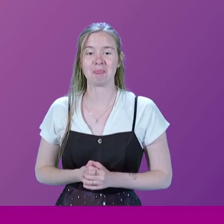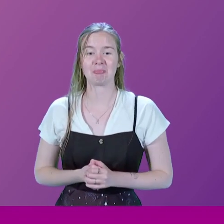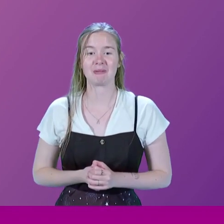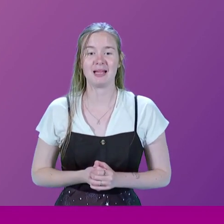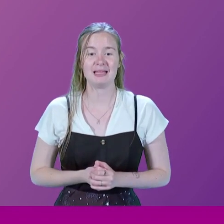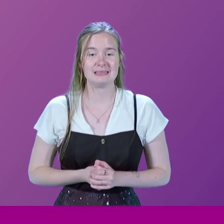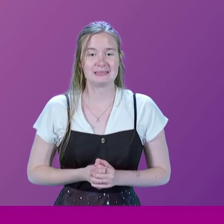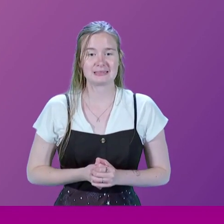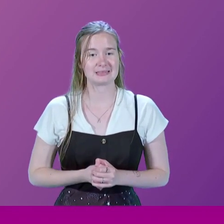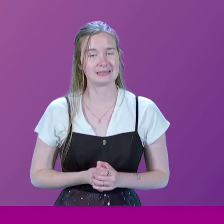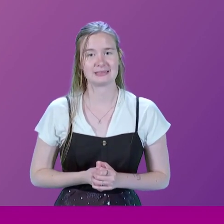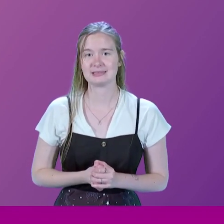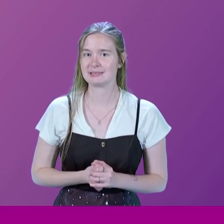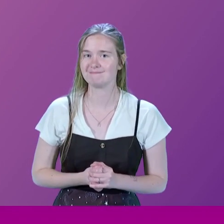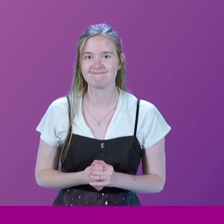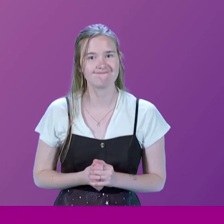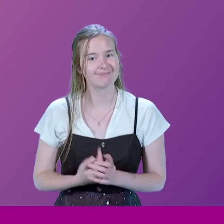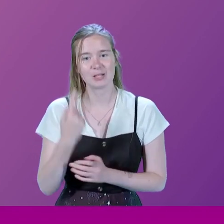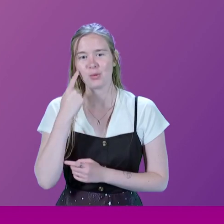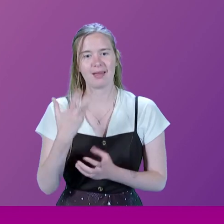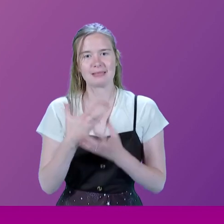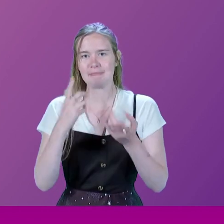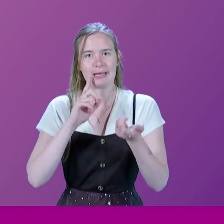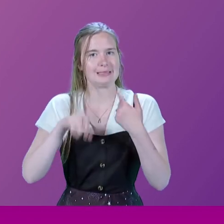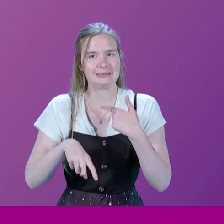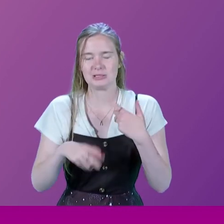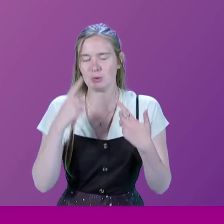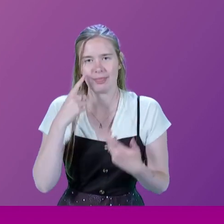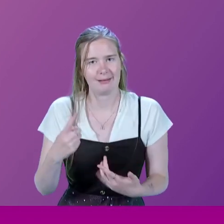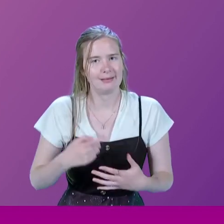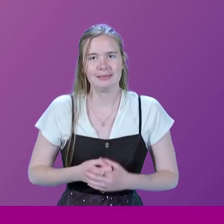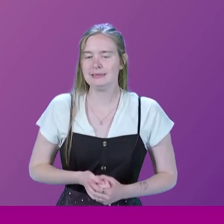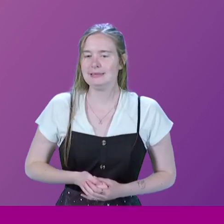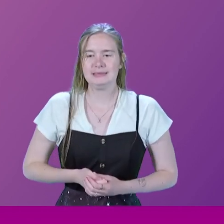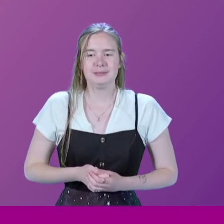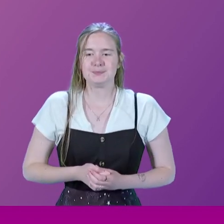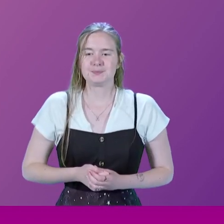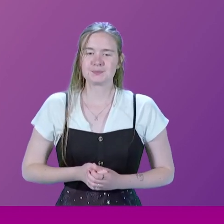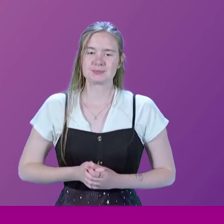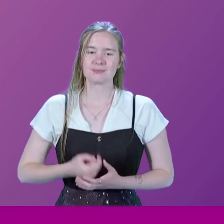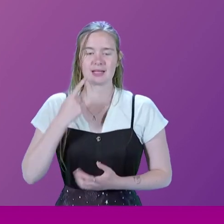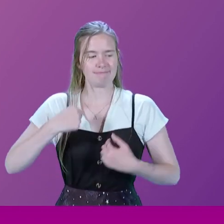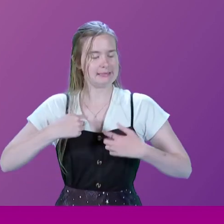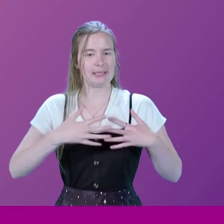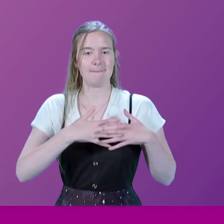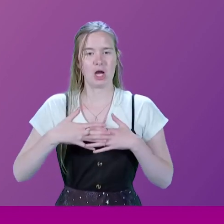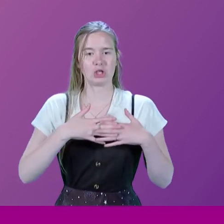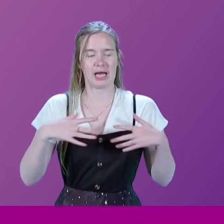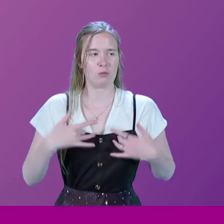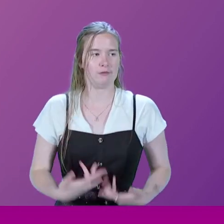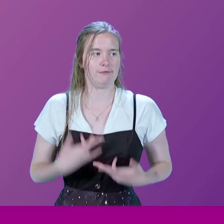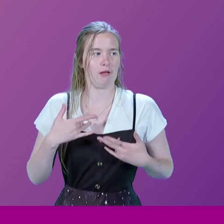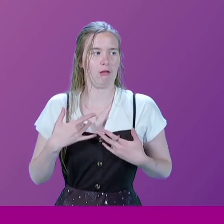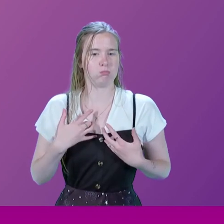I don't think I can give you much of an answer, really. If I were an American, I would be in despair